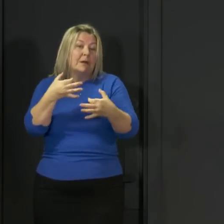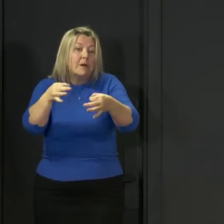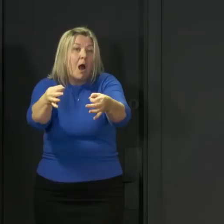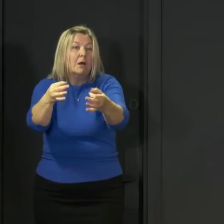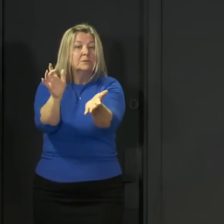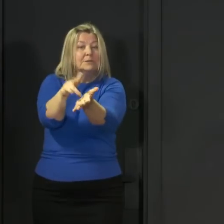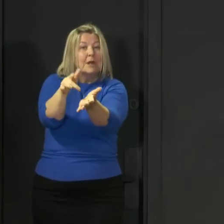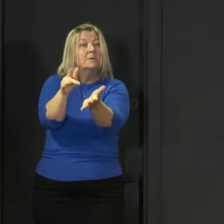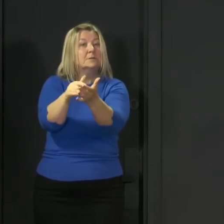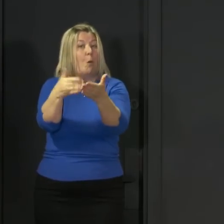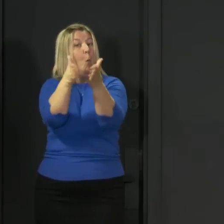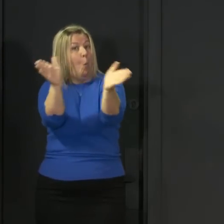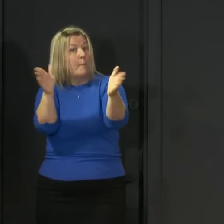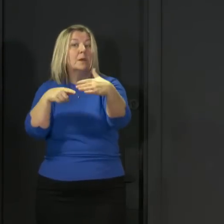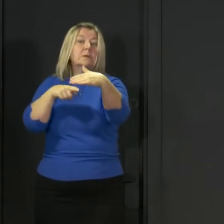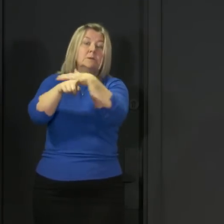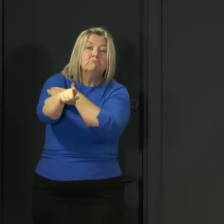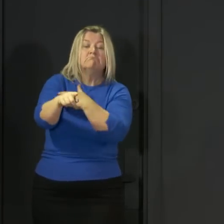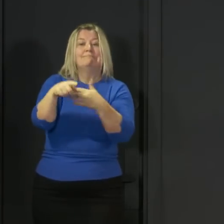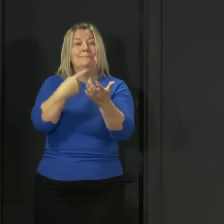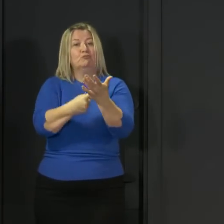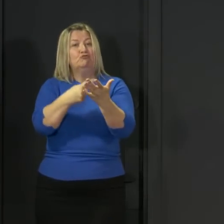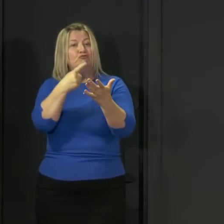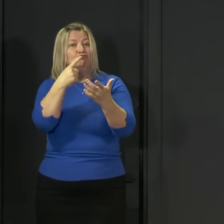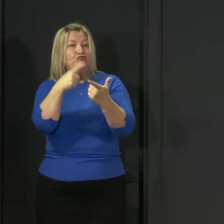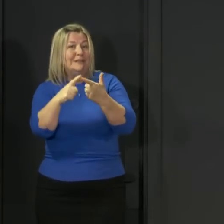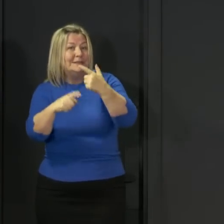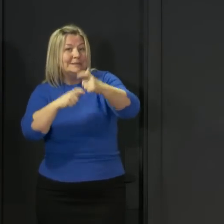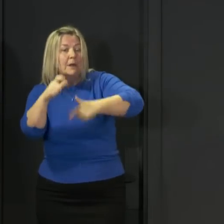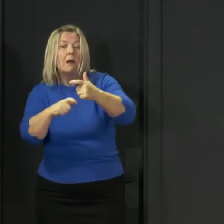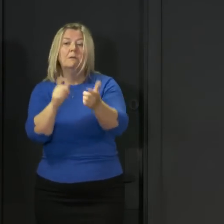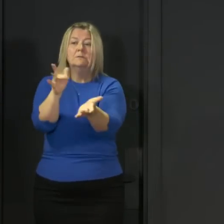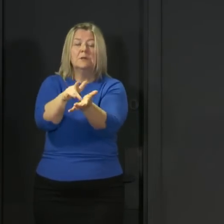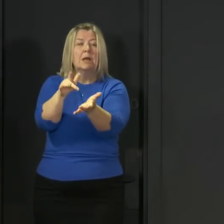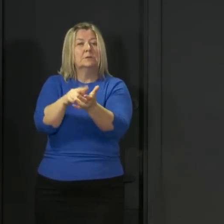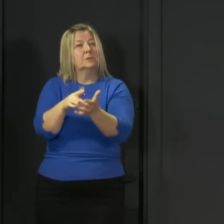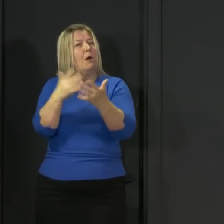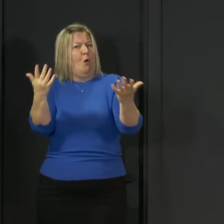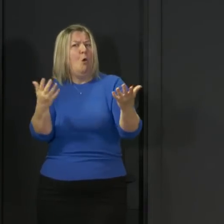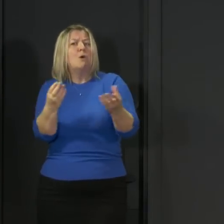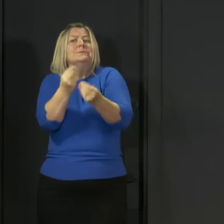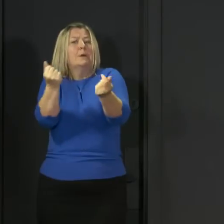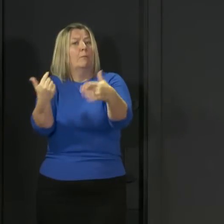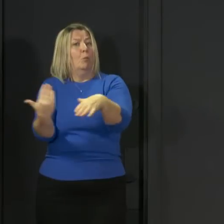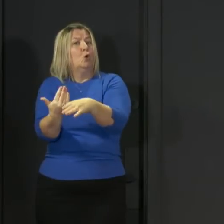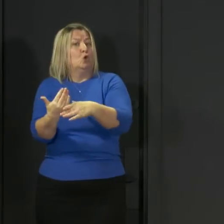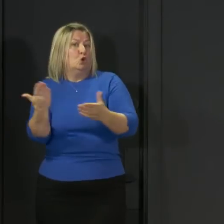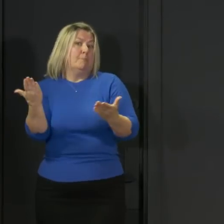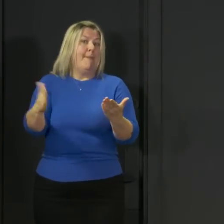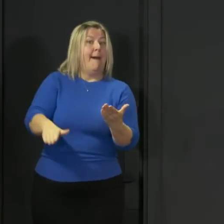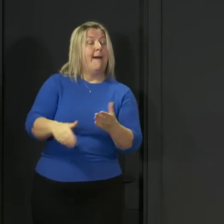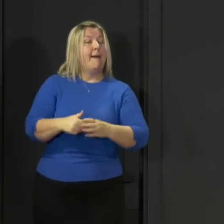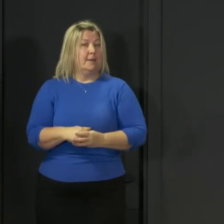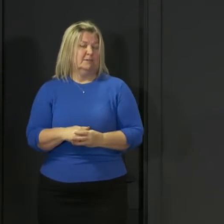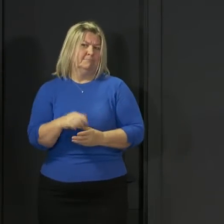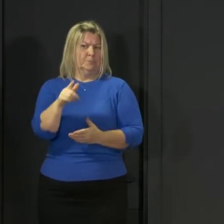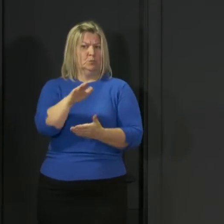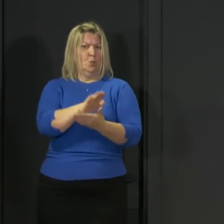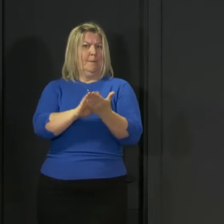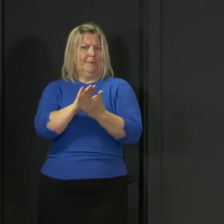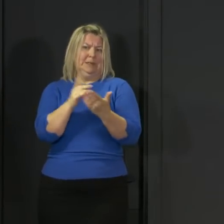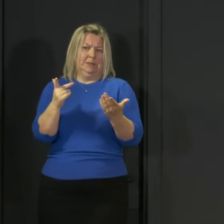some outdoor work. This first phase will coincide with our ability to start, on a phased basis, a substantial